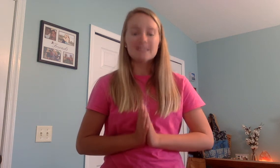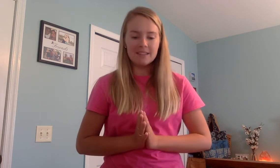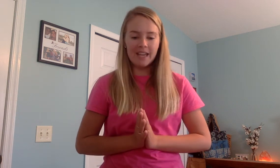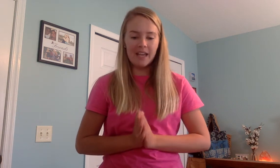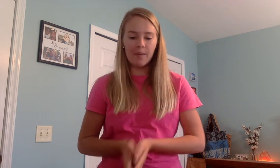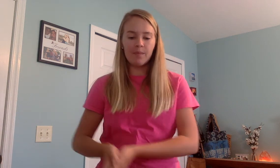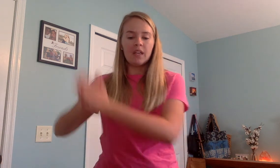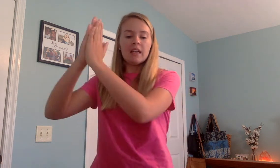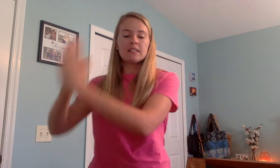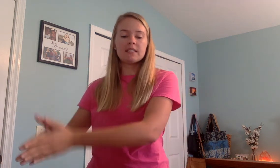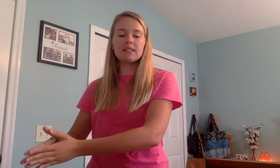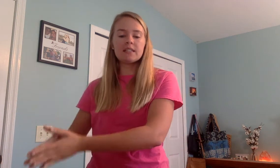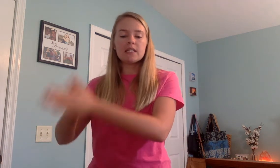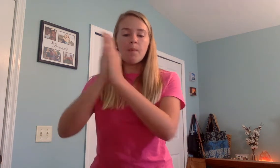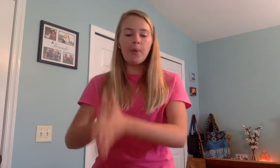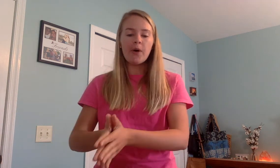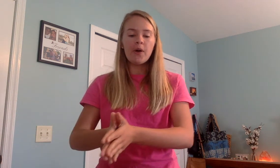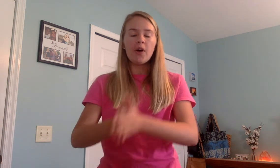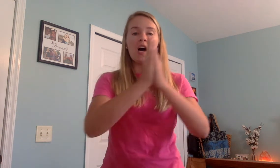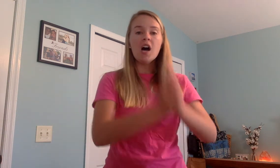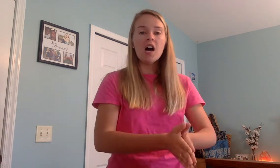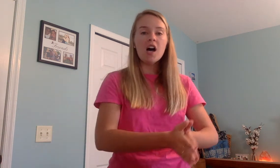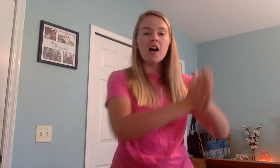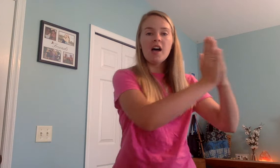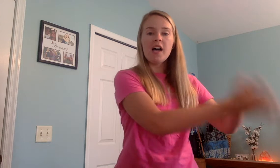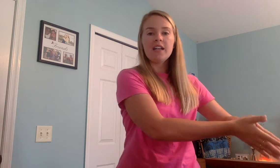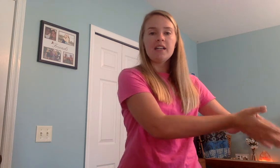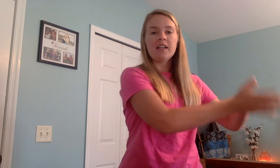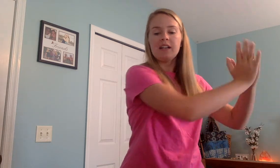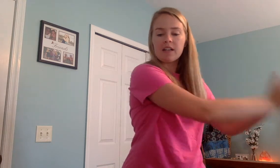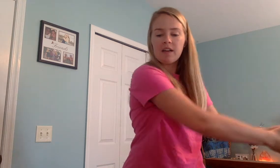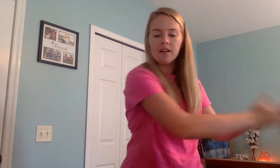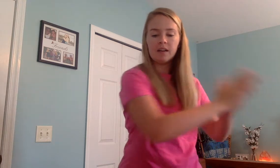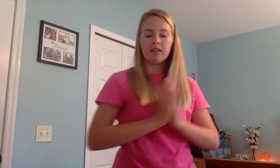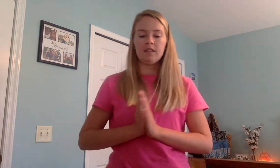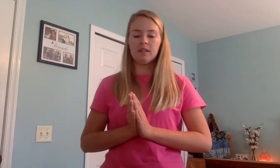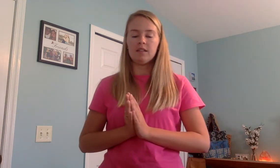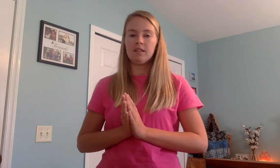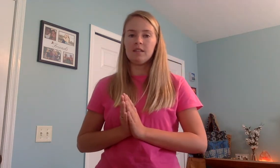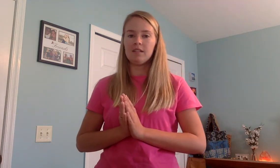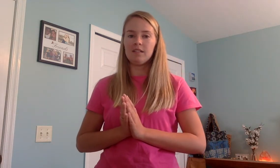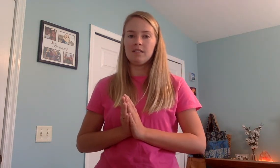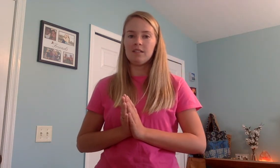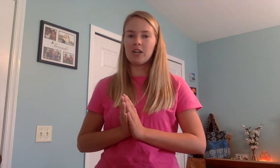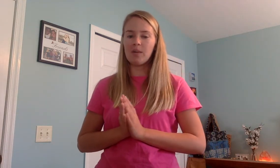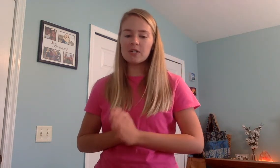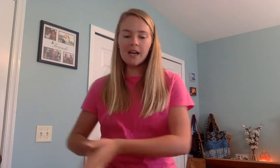Slam. S, p, un, k. try it one more time